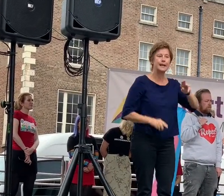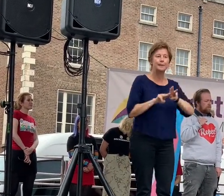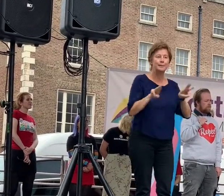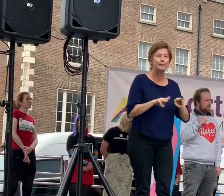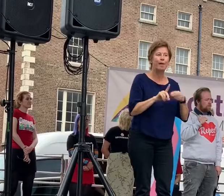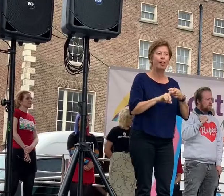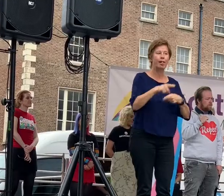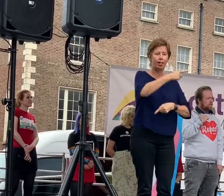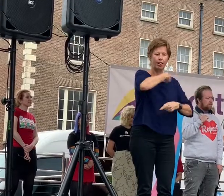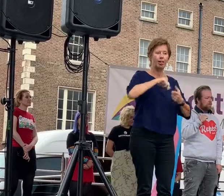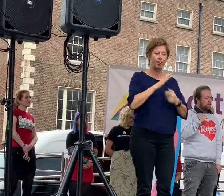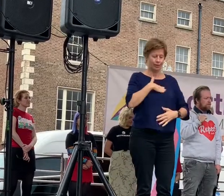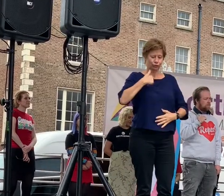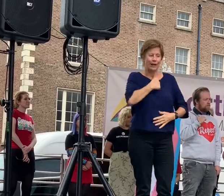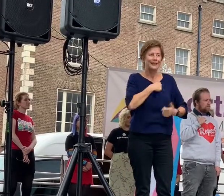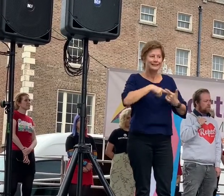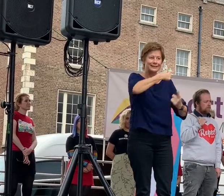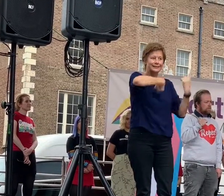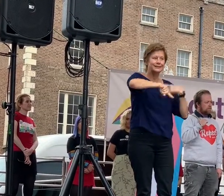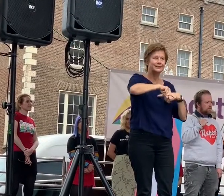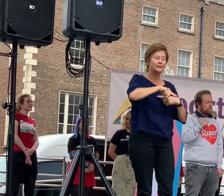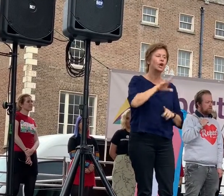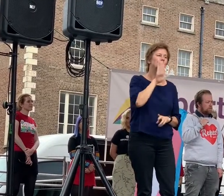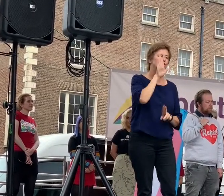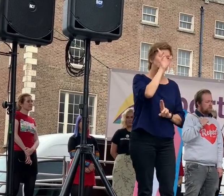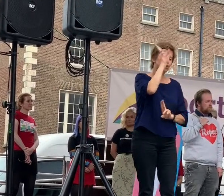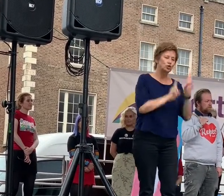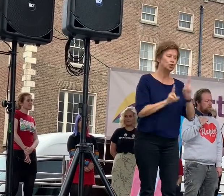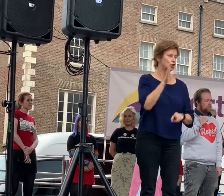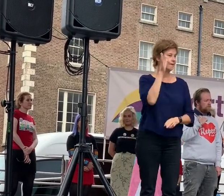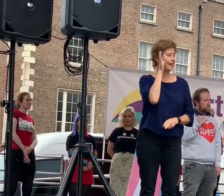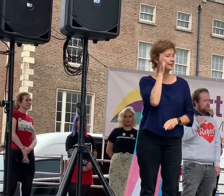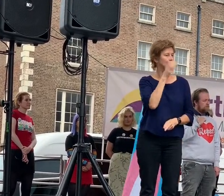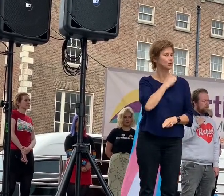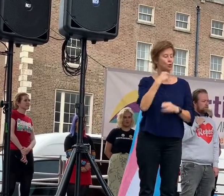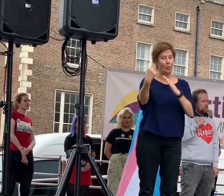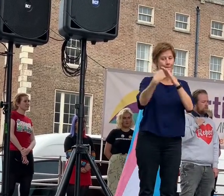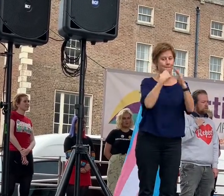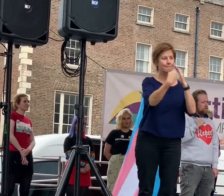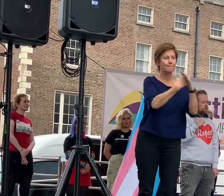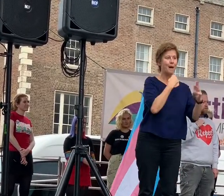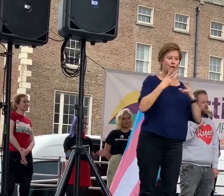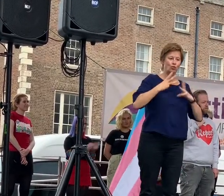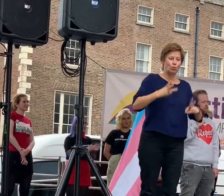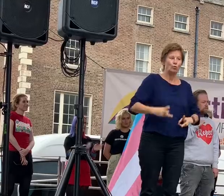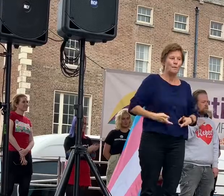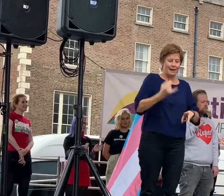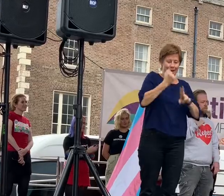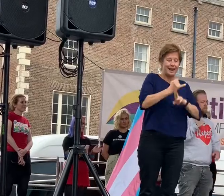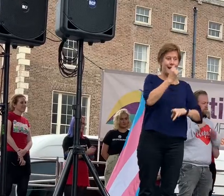honor but you didn't listen to the migrant women in your lives in Dublin alive at the time. show